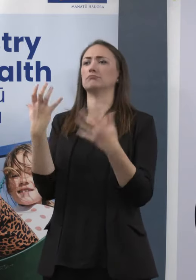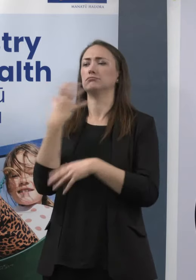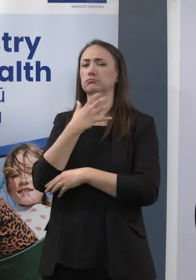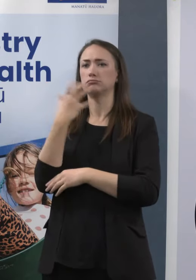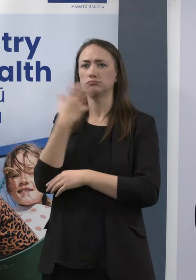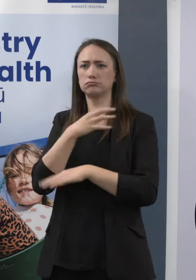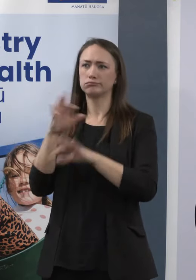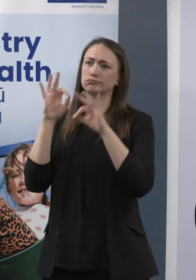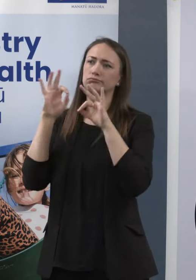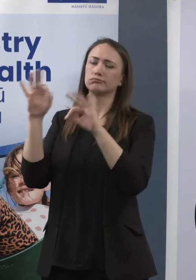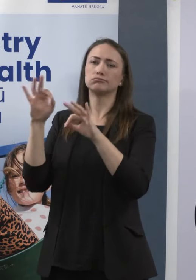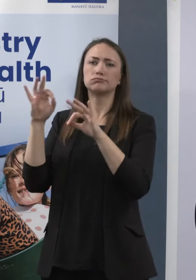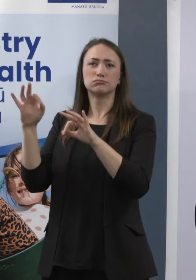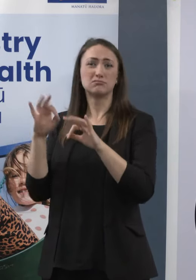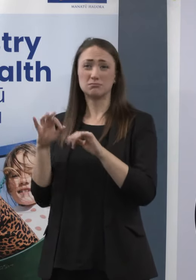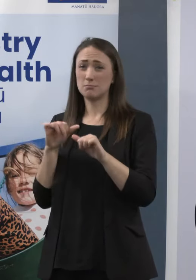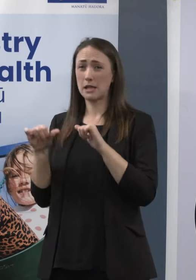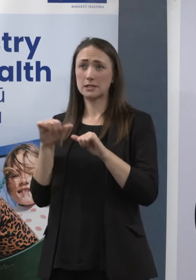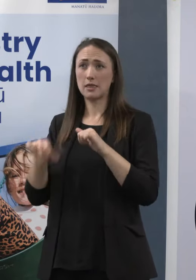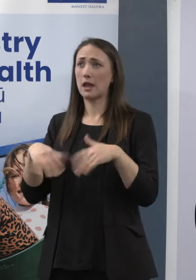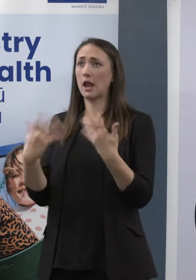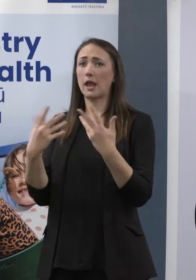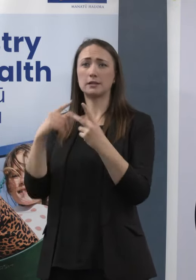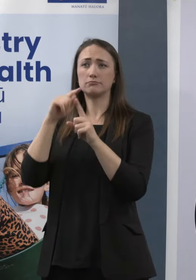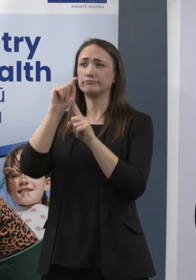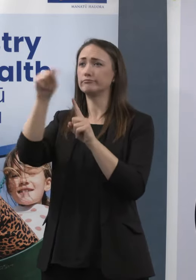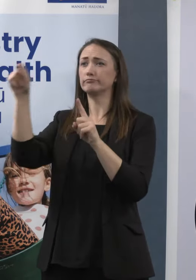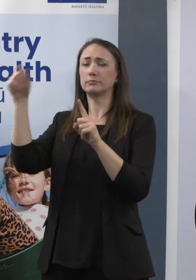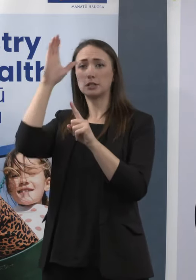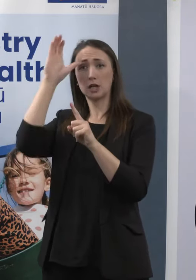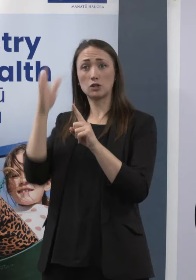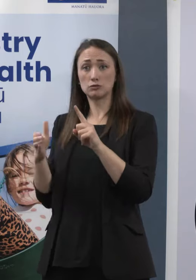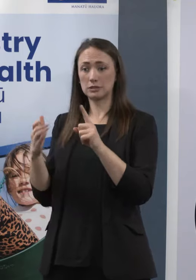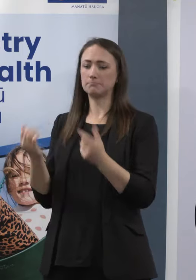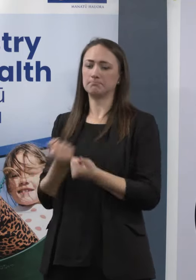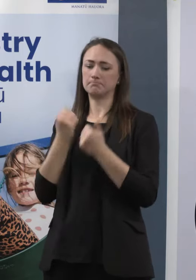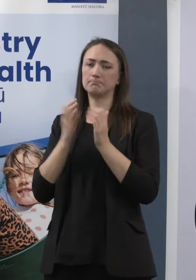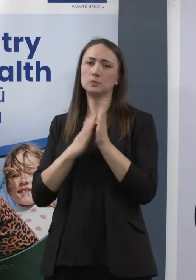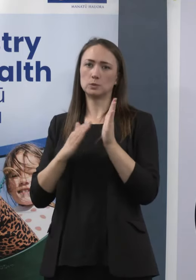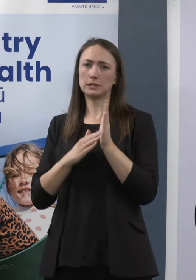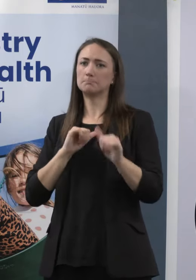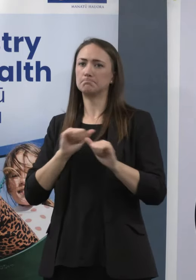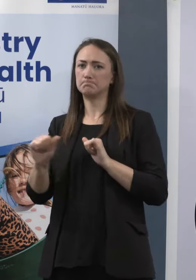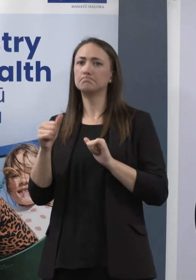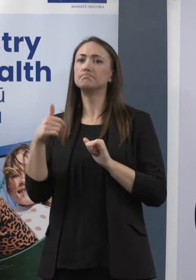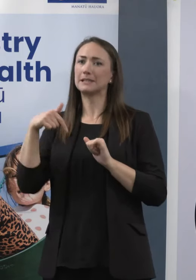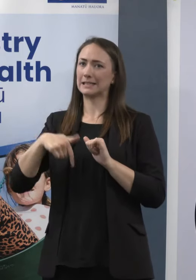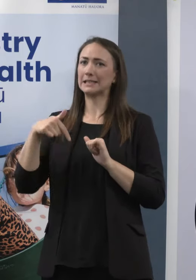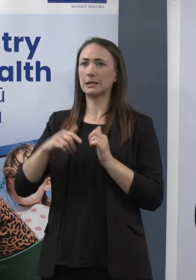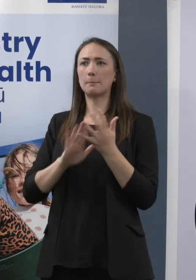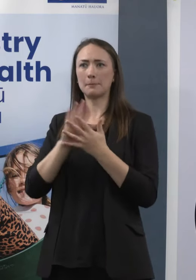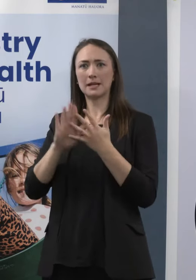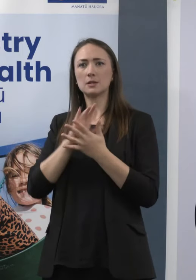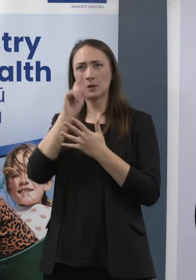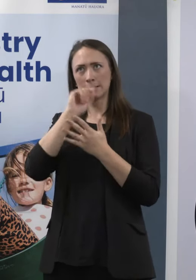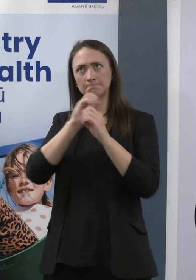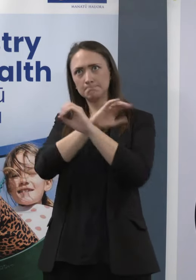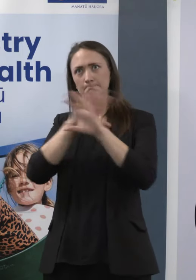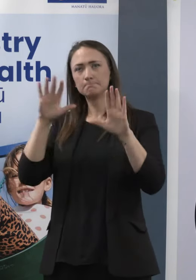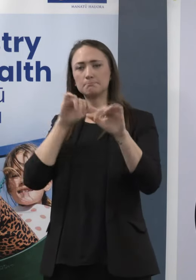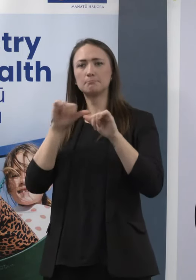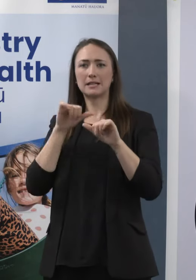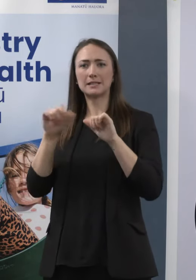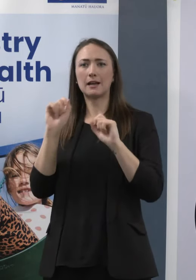greater degree than I think is happening in any other country. So we've got a much better picture of the outbreak here in New Zealand than other countries do.